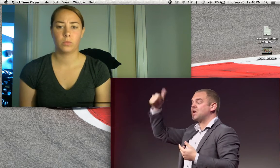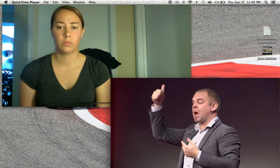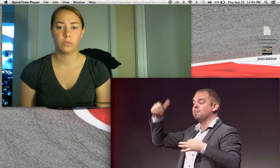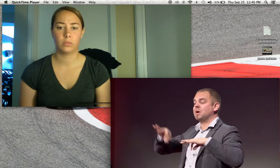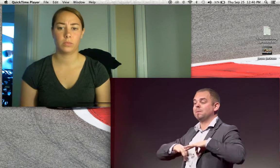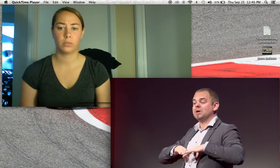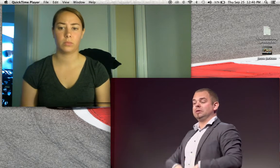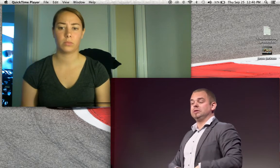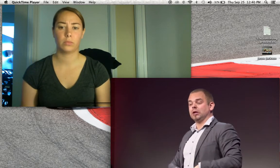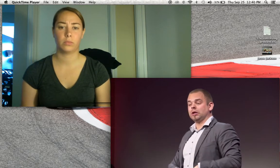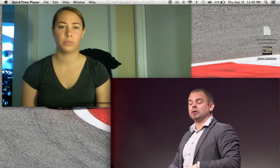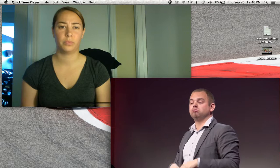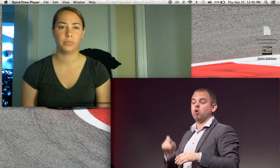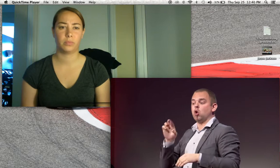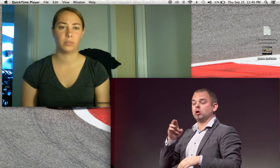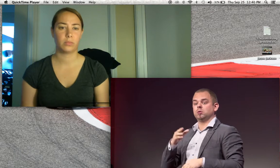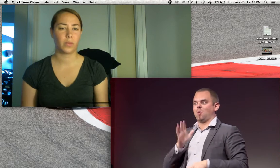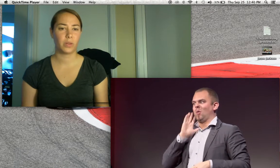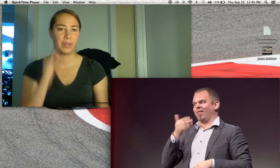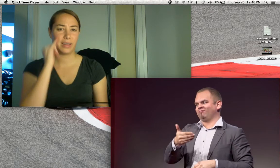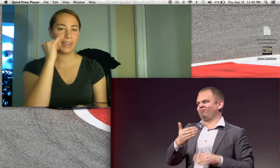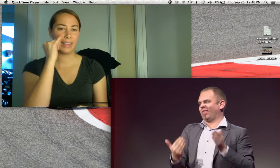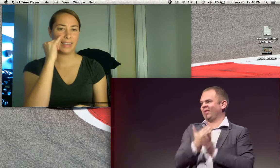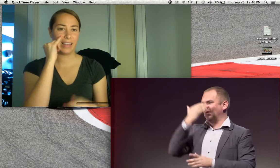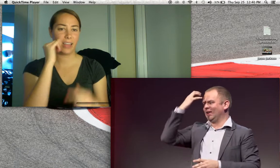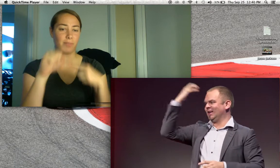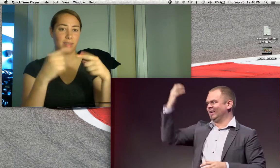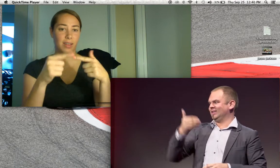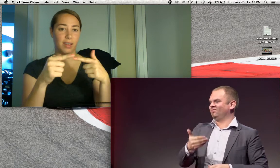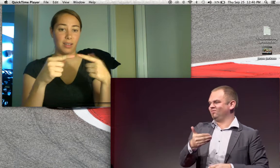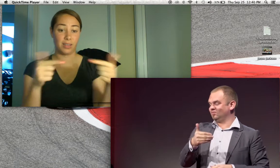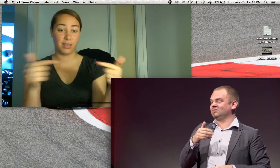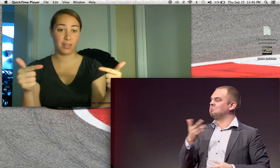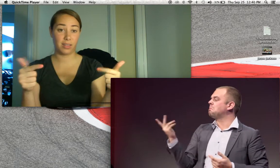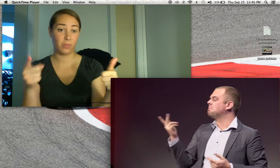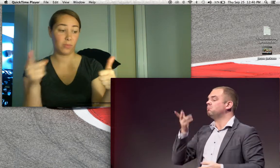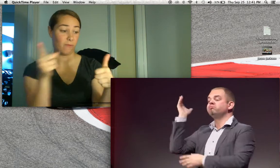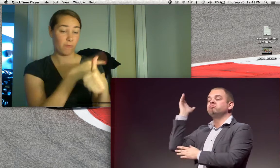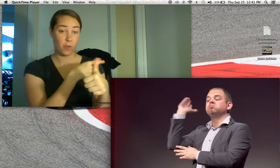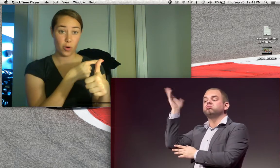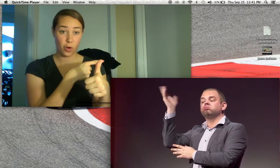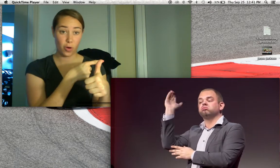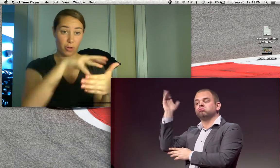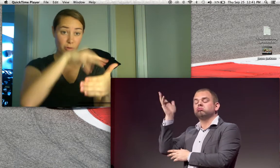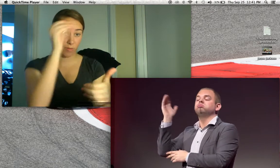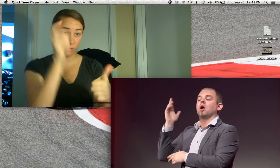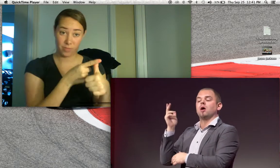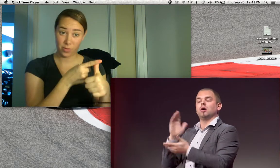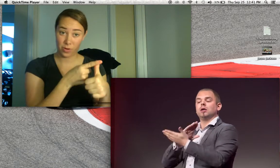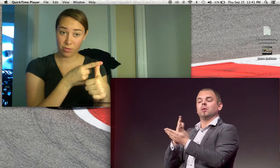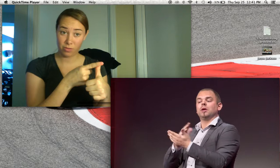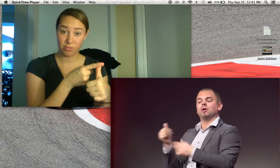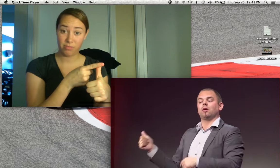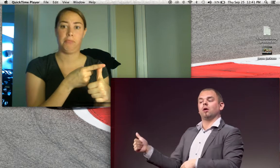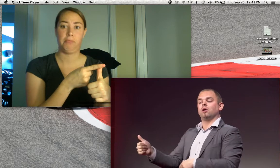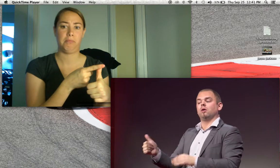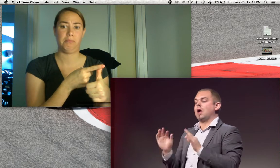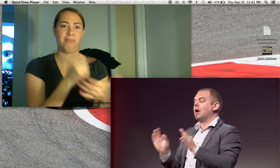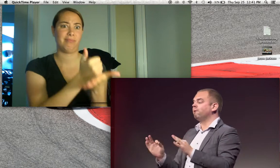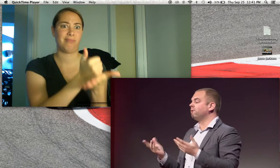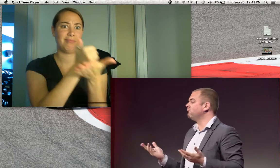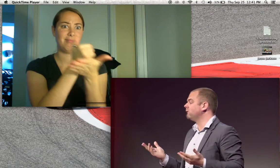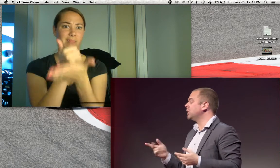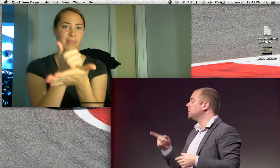That would mean that we would get our prime minister or our new king interpreted, for instance.